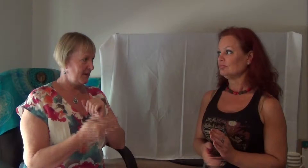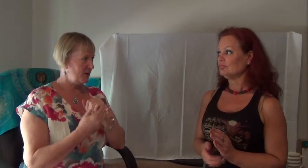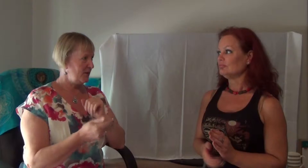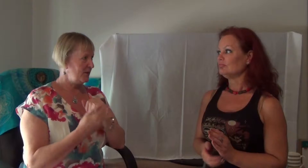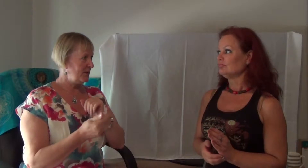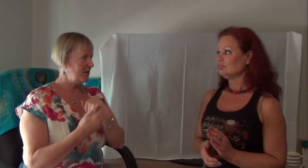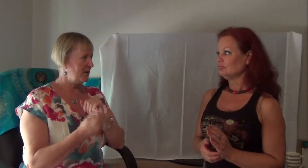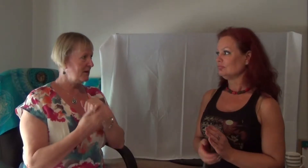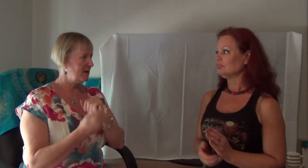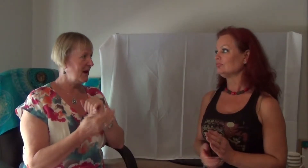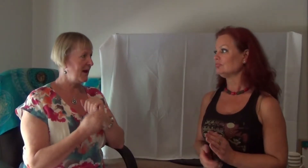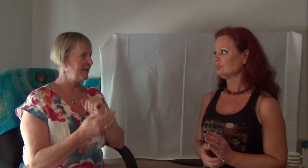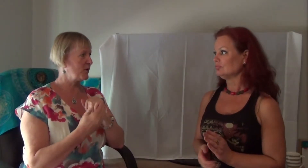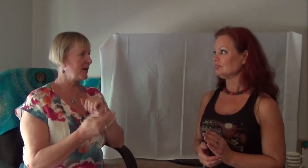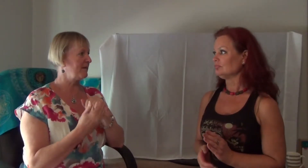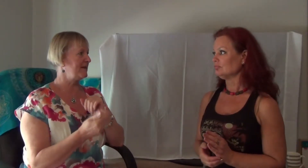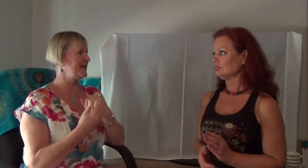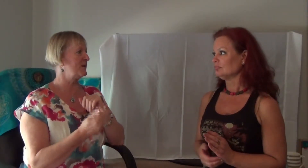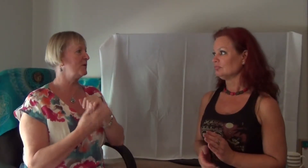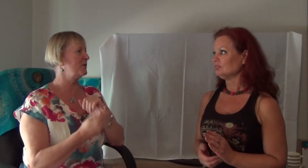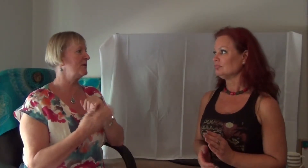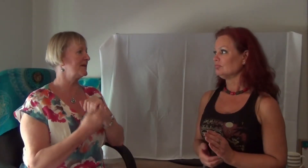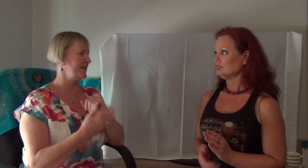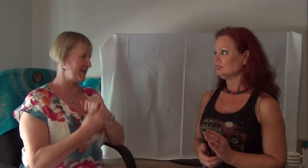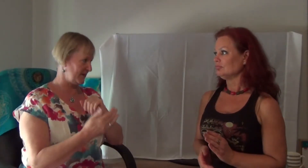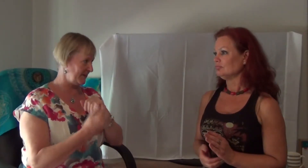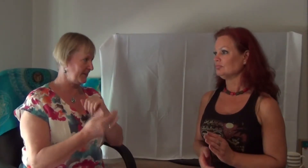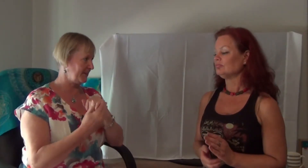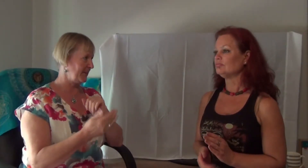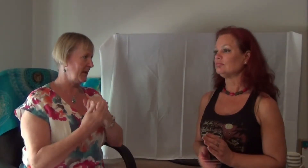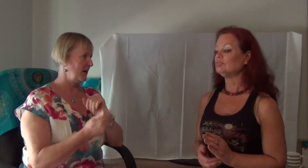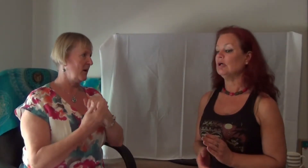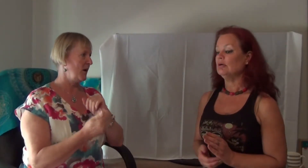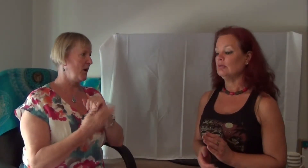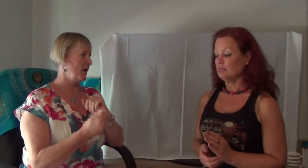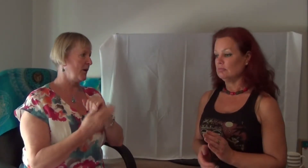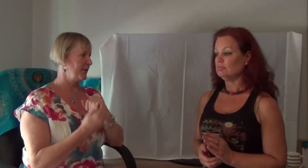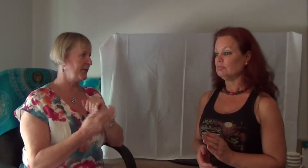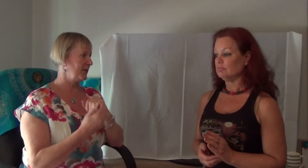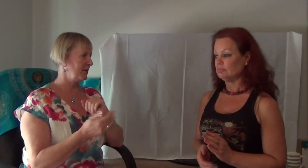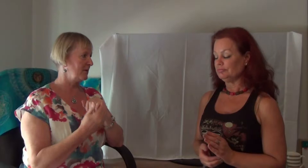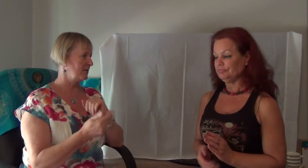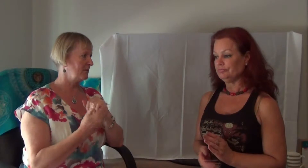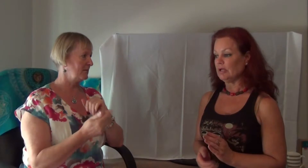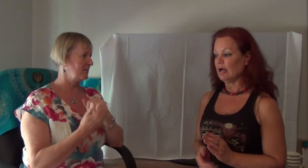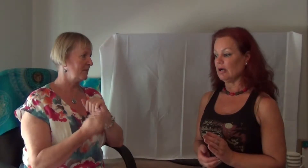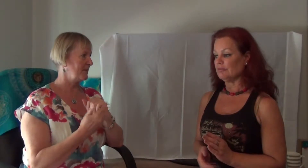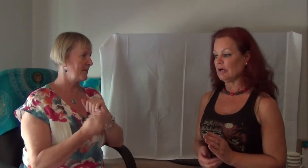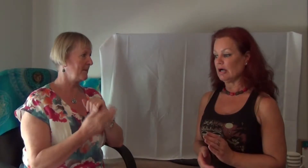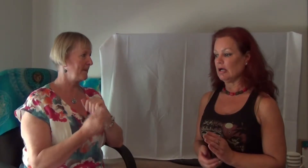You have got a physical symptom of a